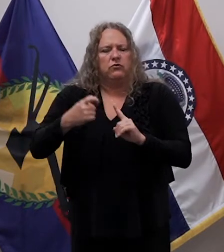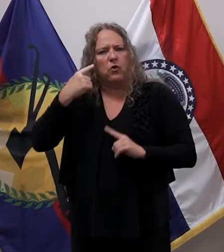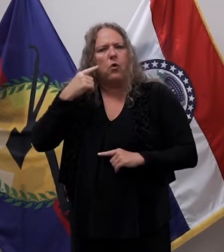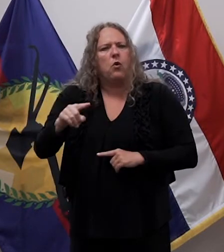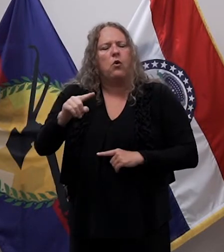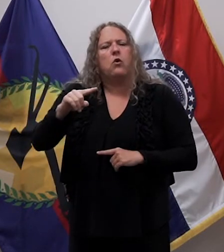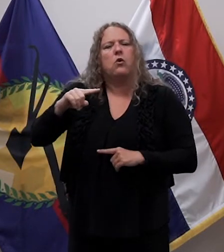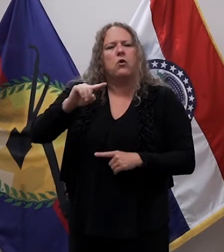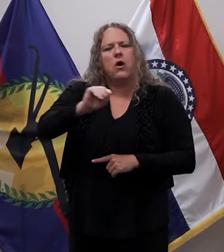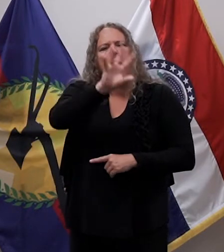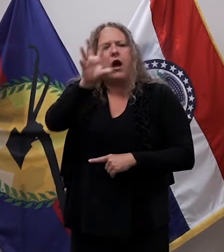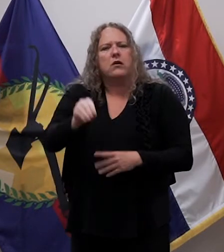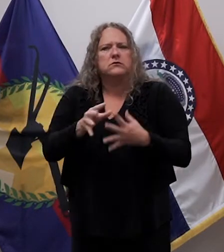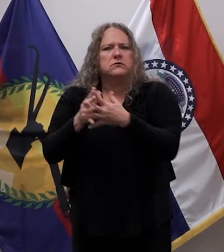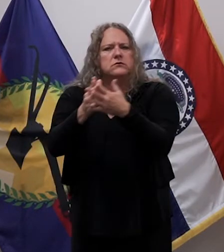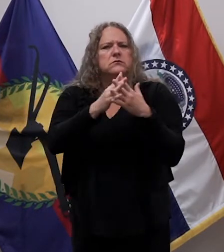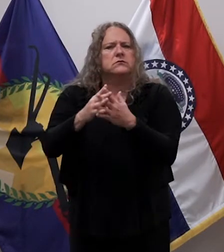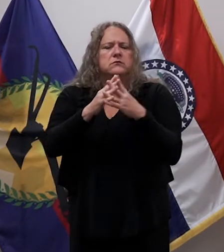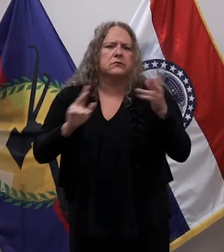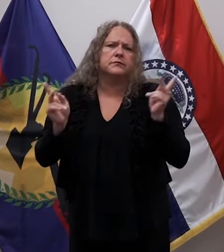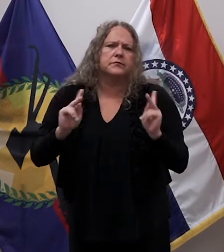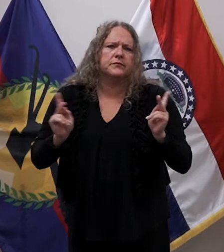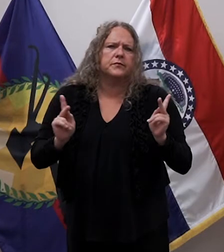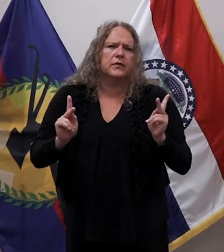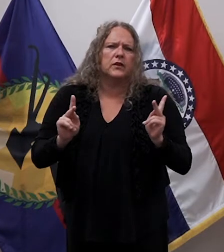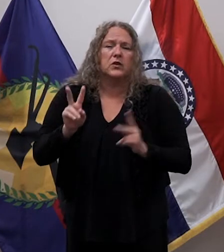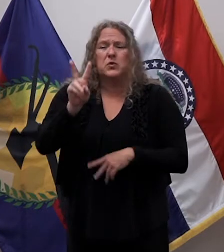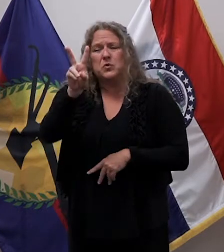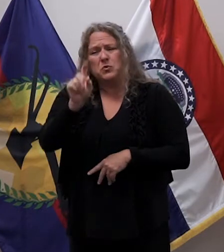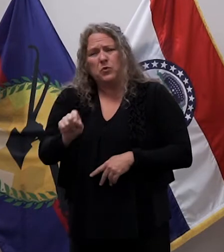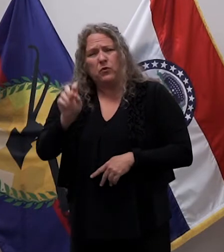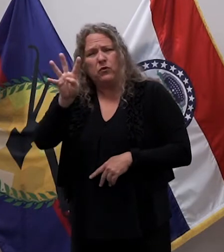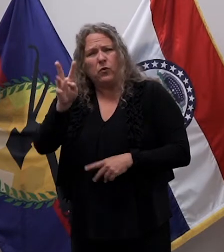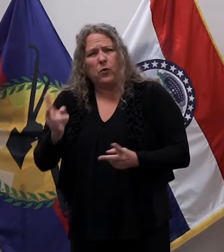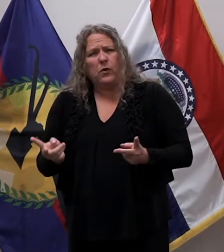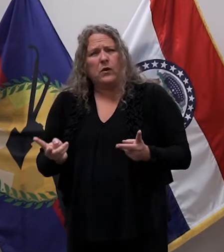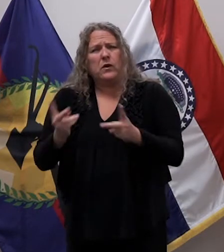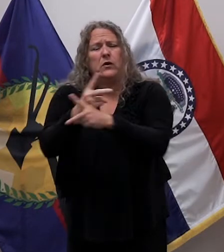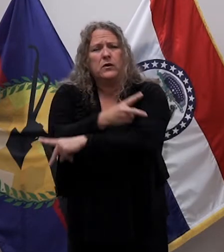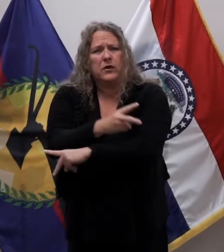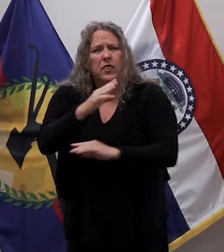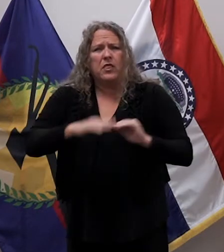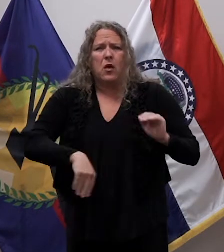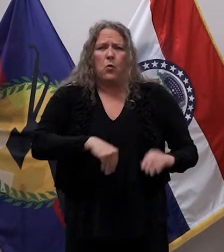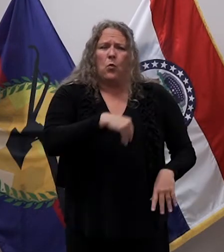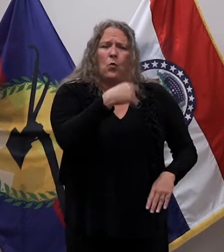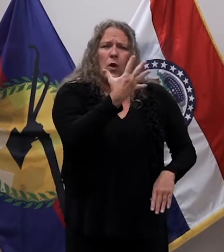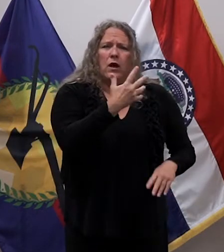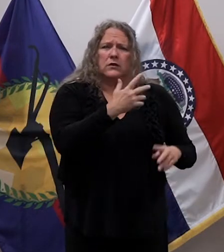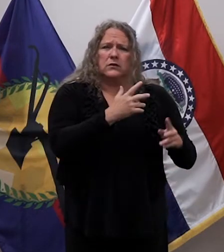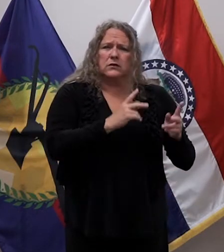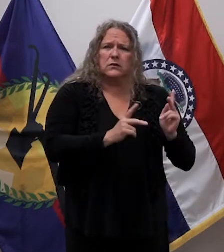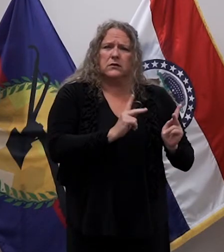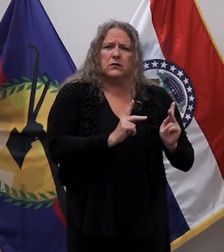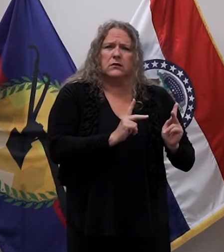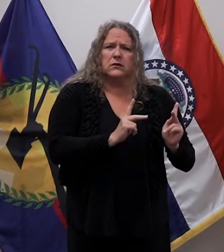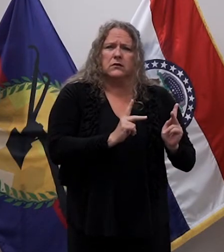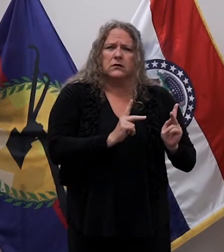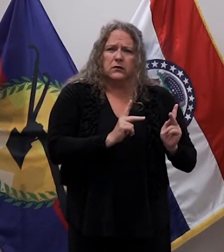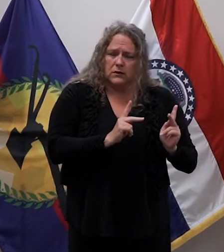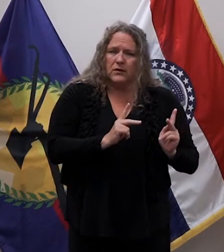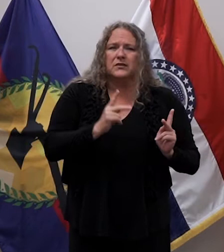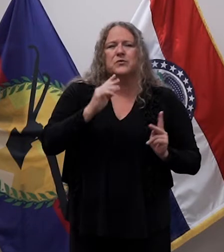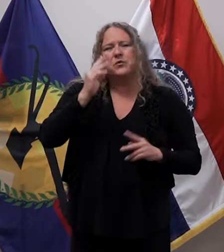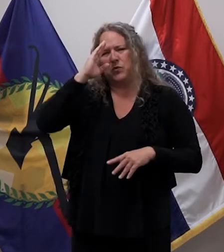American residents died at a rate of 2.4 times the rate of white residents. The association between adverse health outcomes